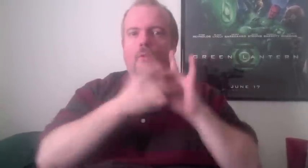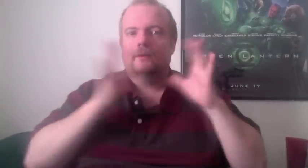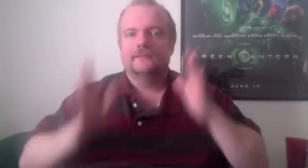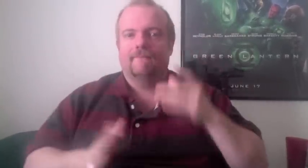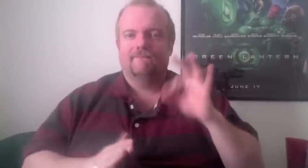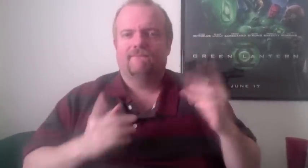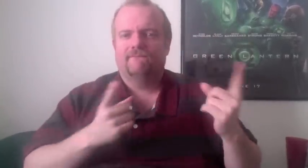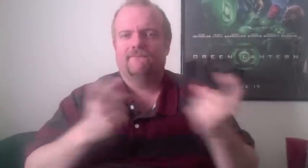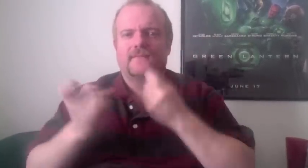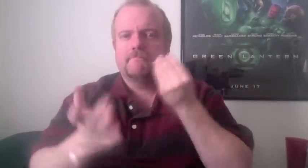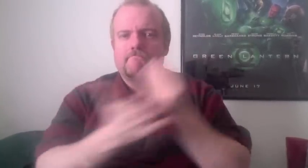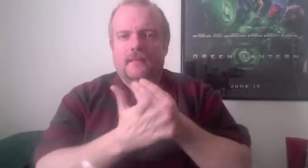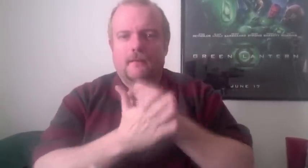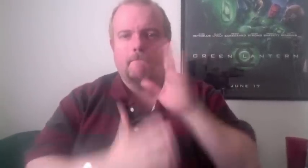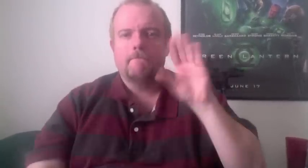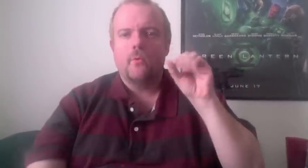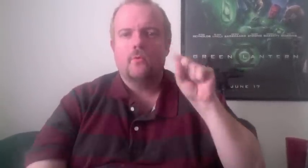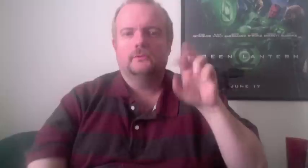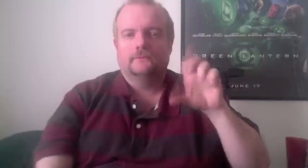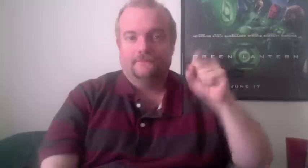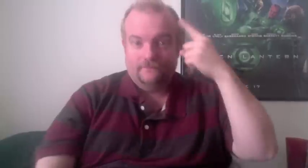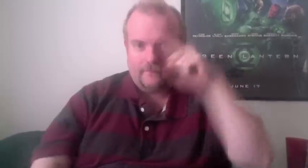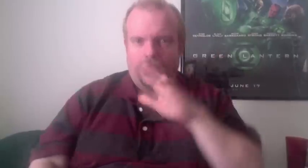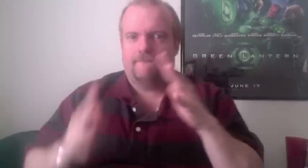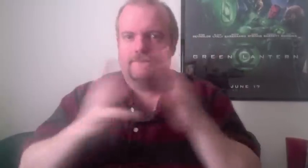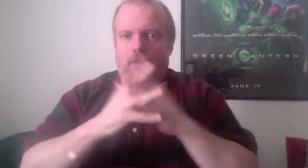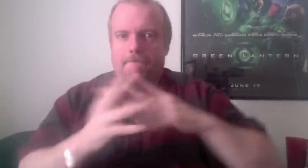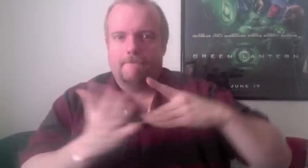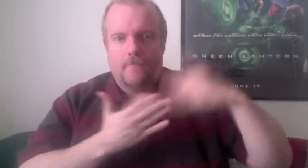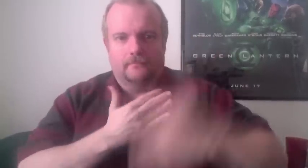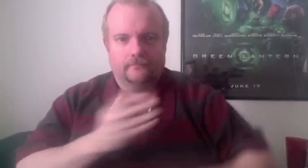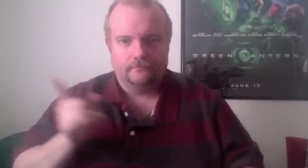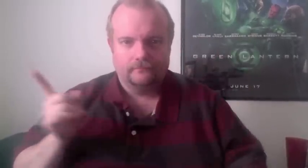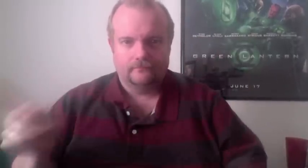The biggest thing we've had happen is a shadow in the hallway.